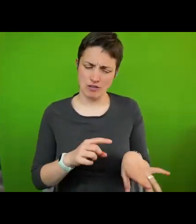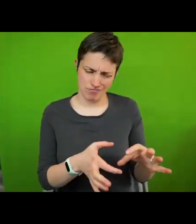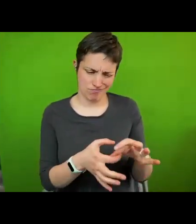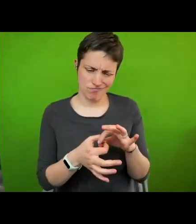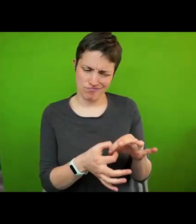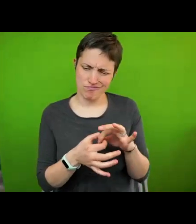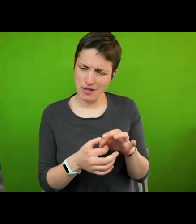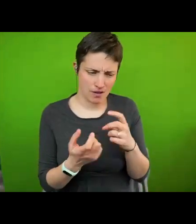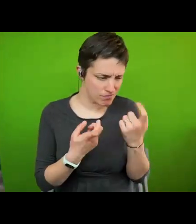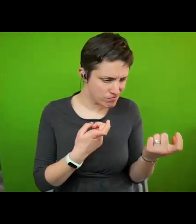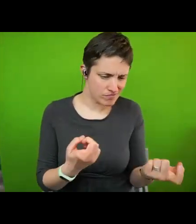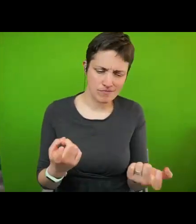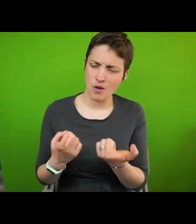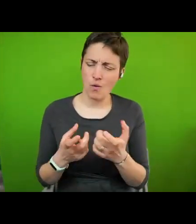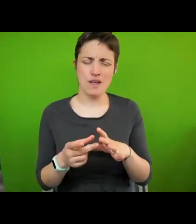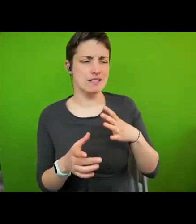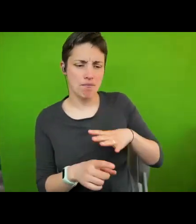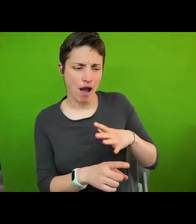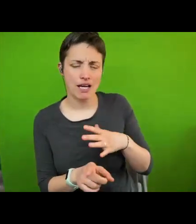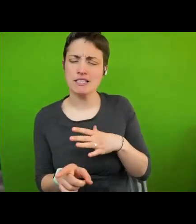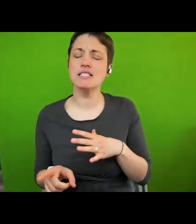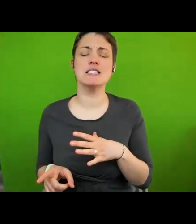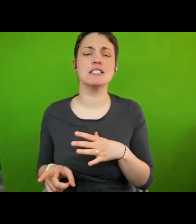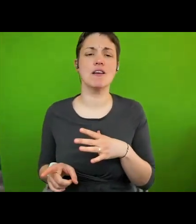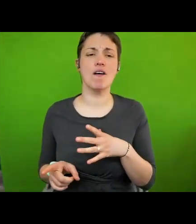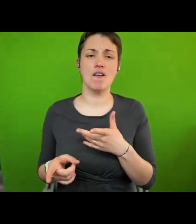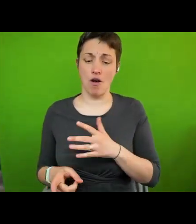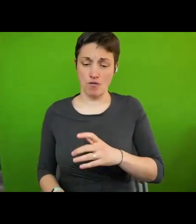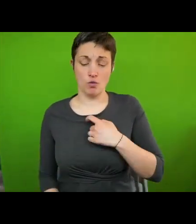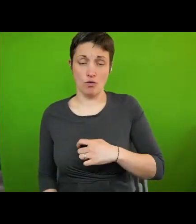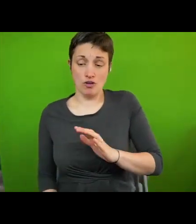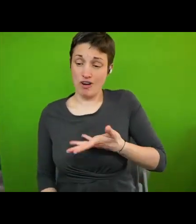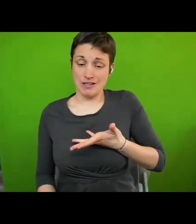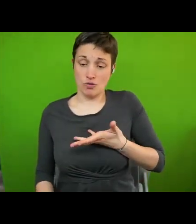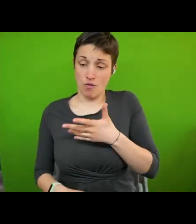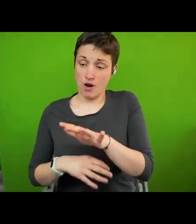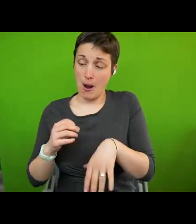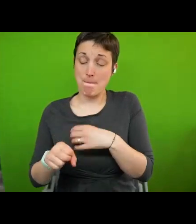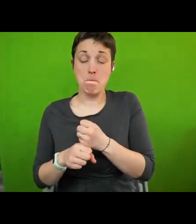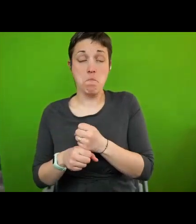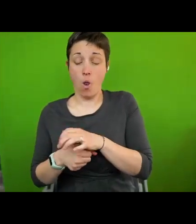that the move of human rights to the local level have created.